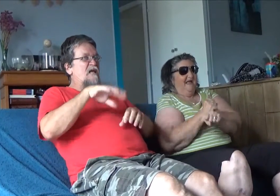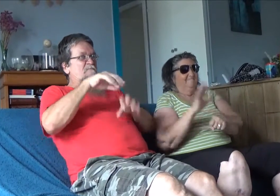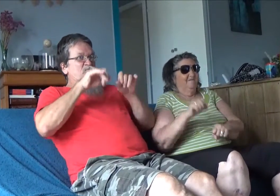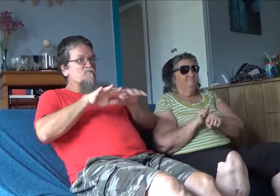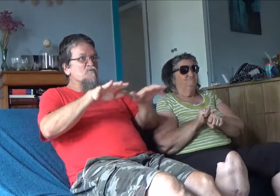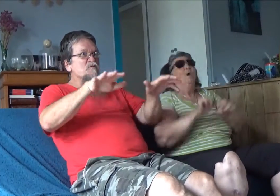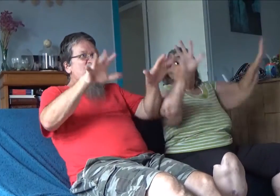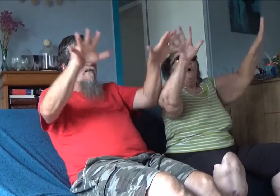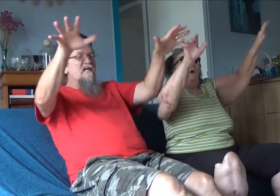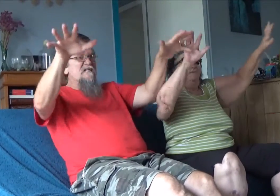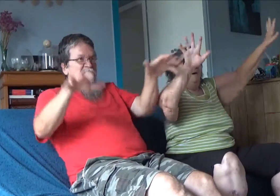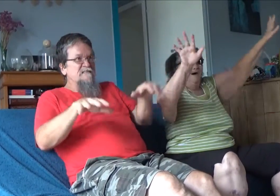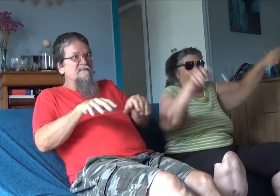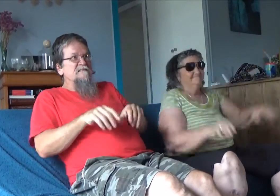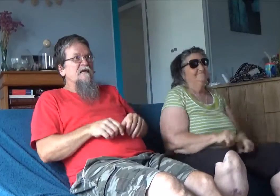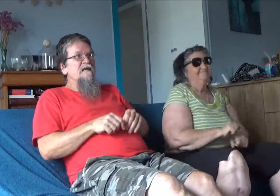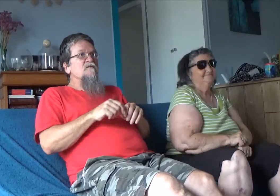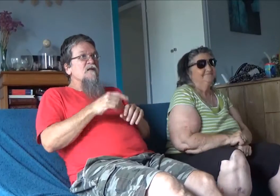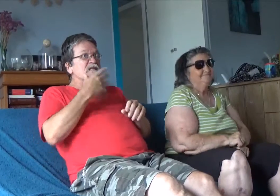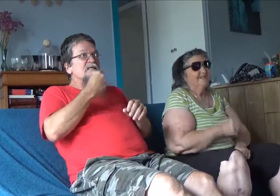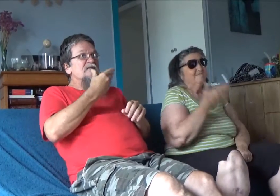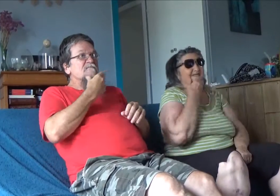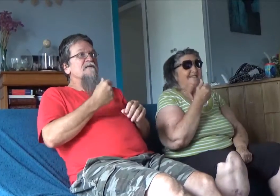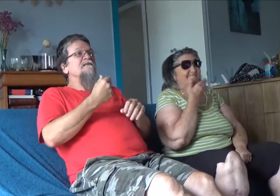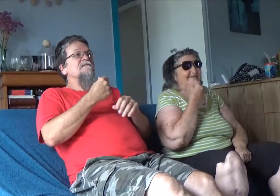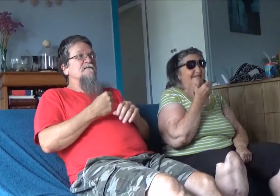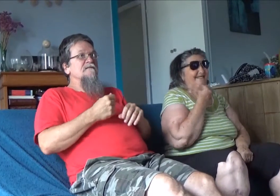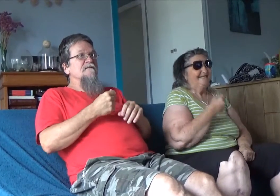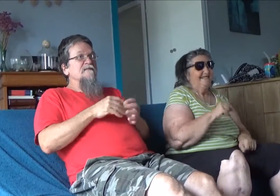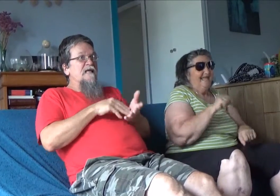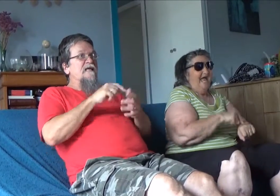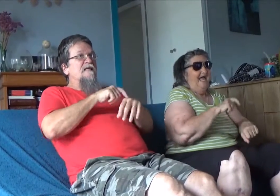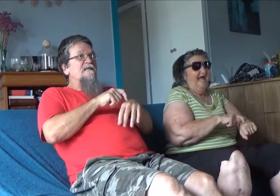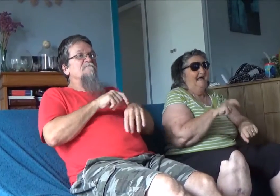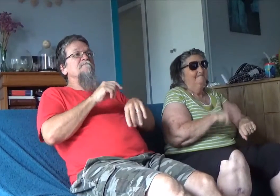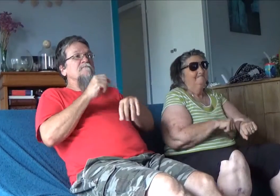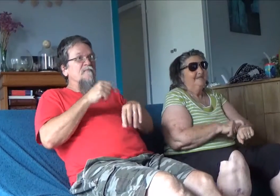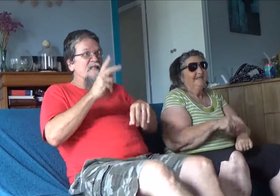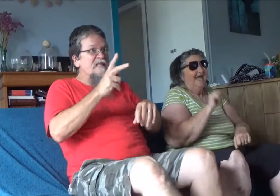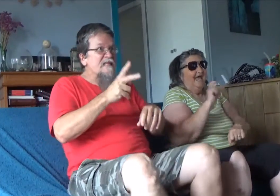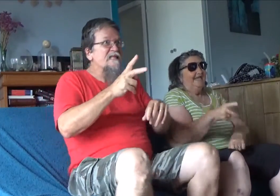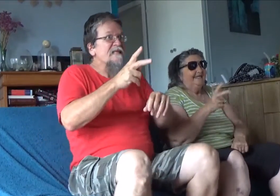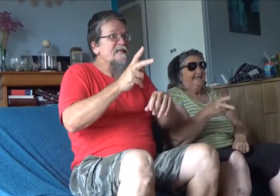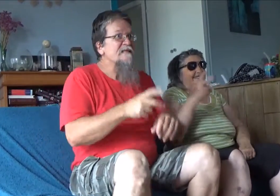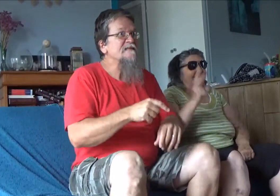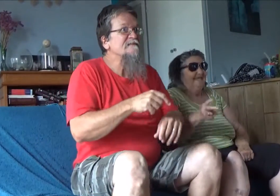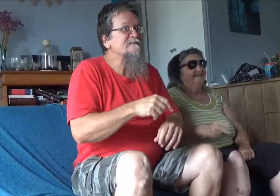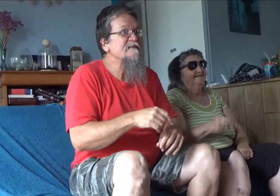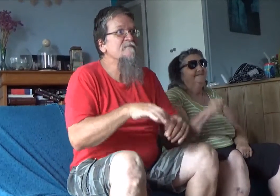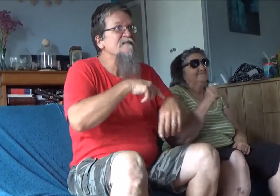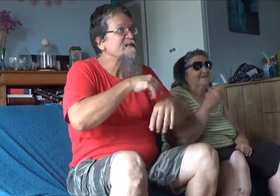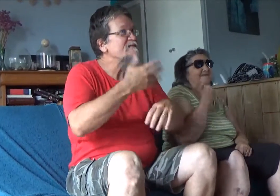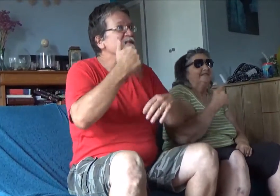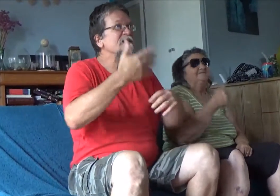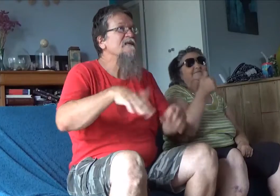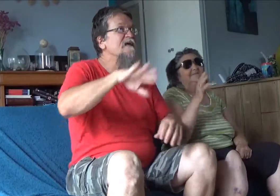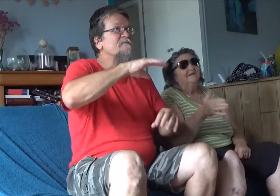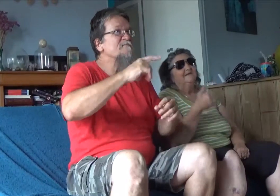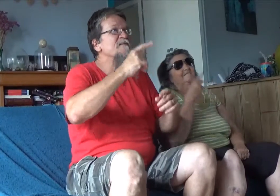made them all run for shelter It's Christmas time again It's time to be nice to the